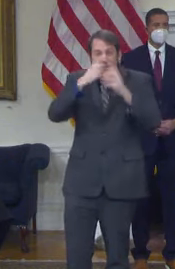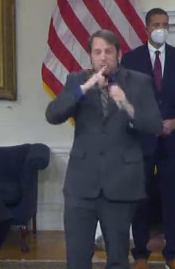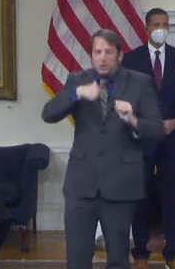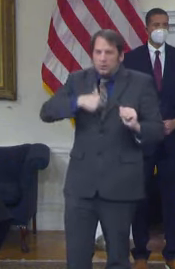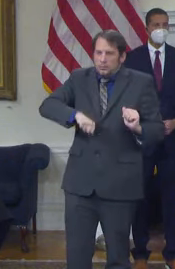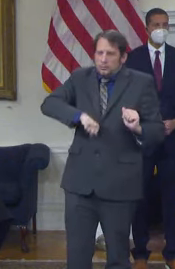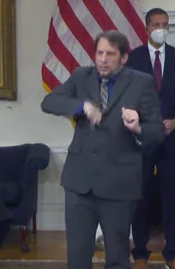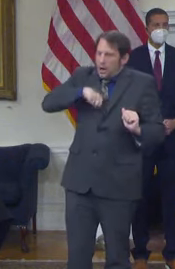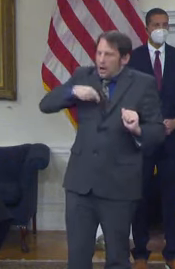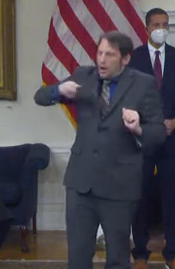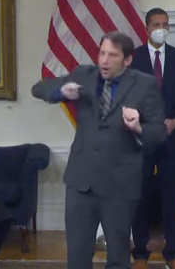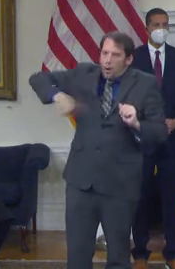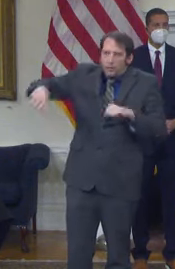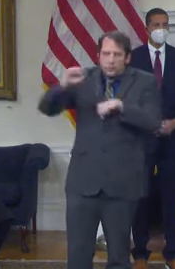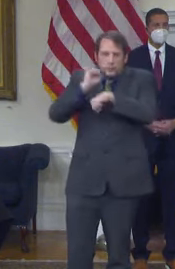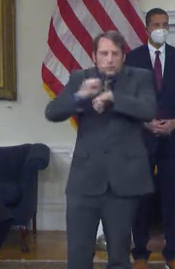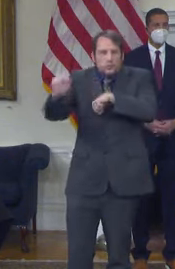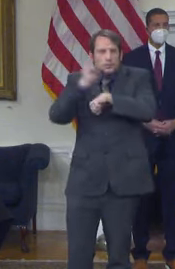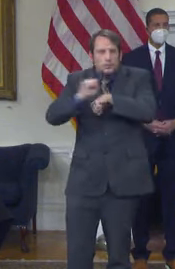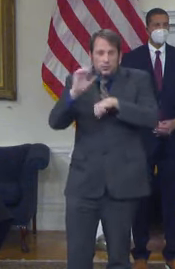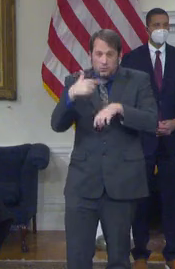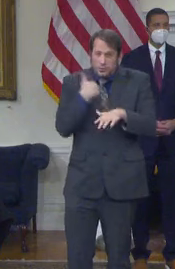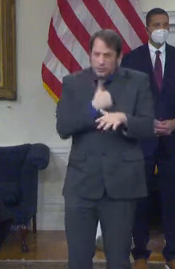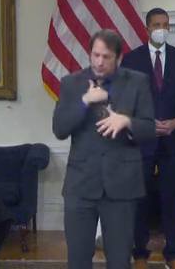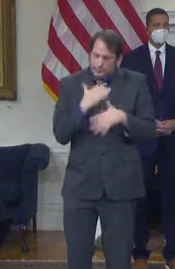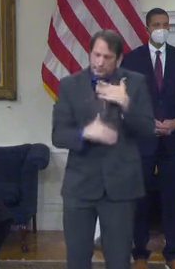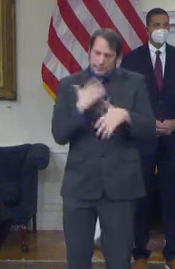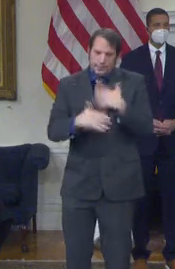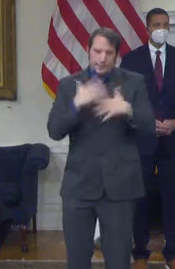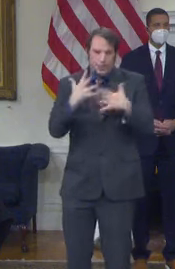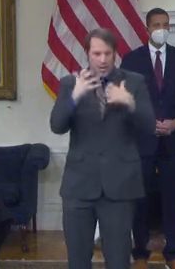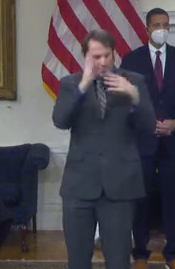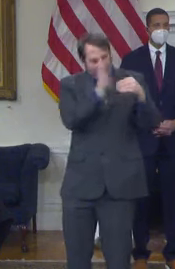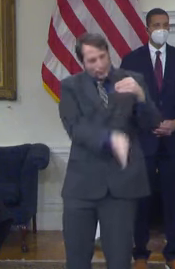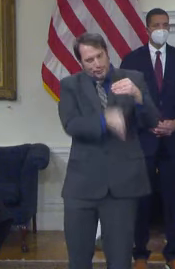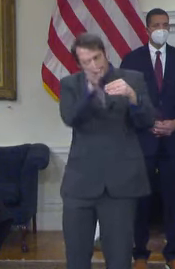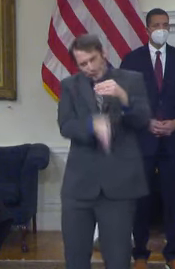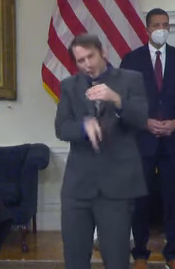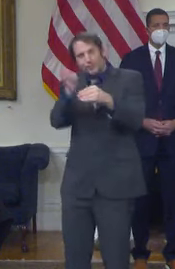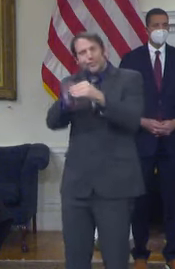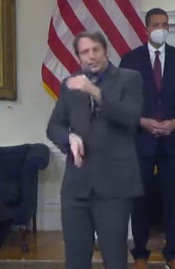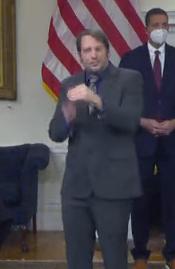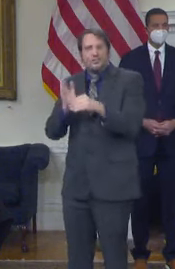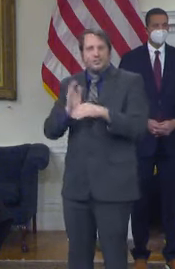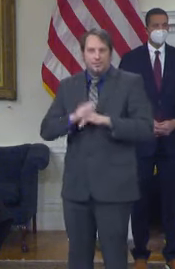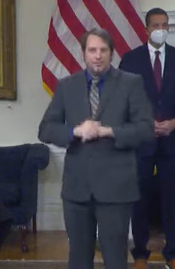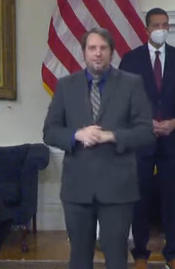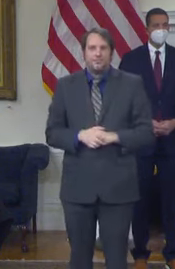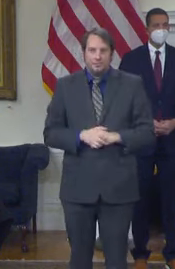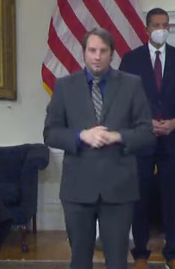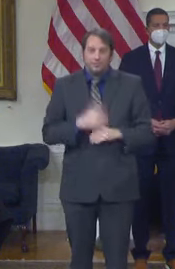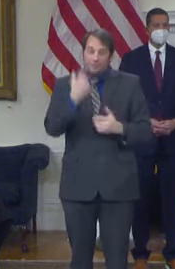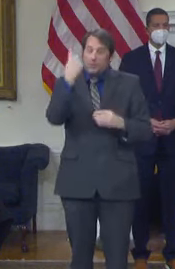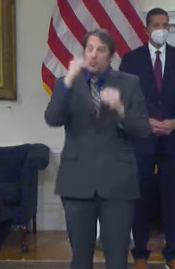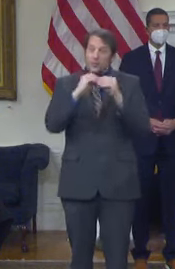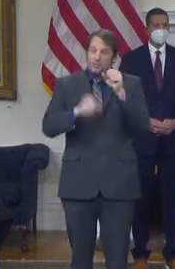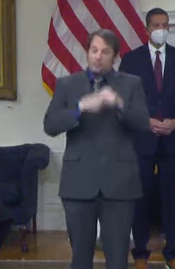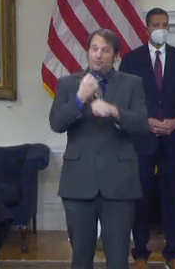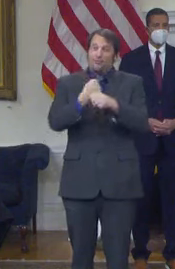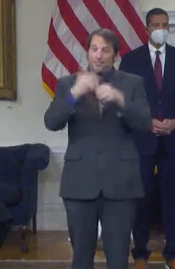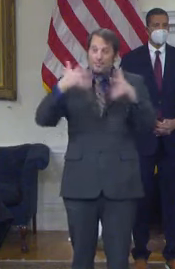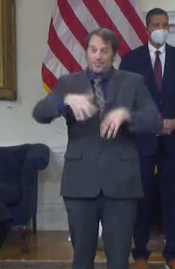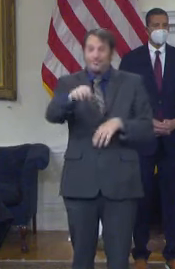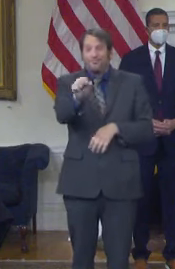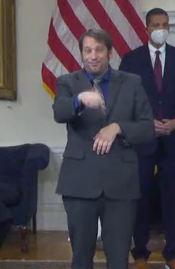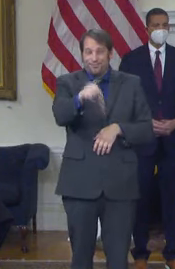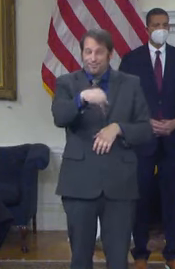and finish the job. And, you know, we've got a little more than a year left. We're going to we're going land the plane, run through the tape and